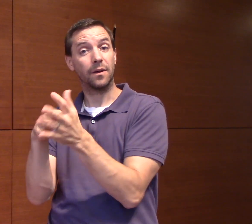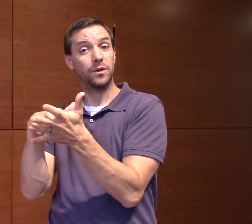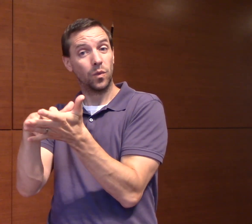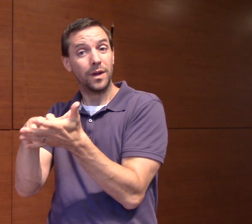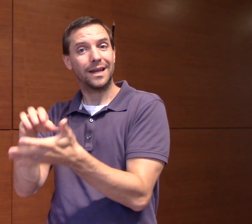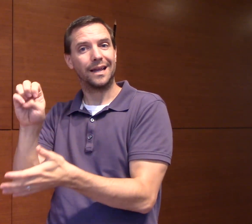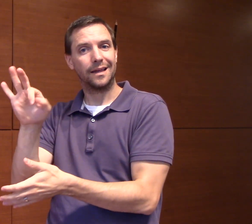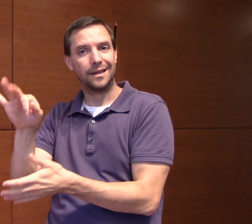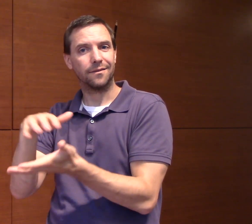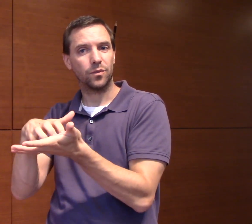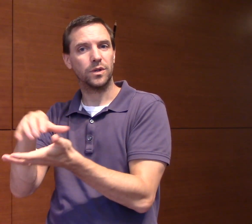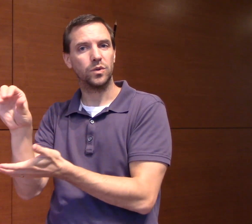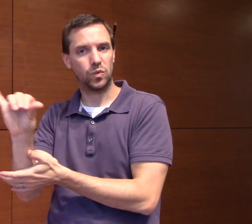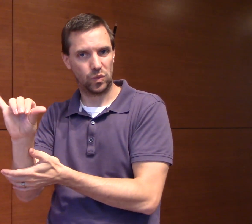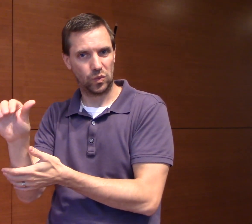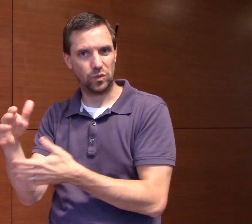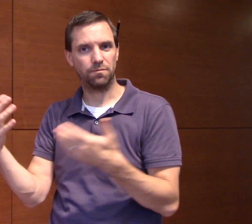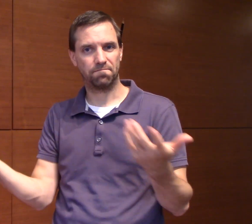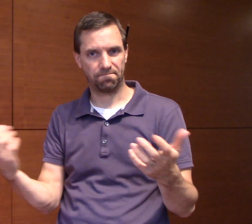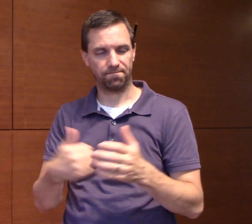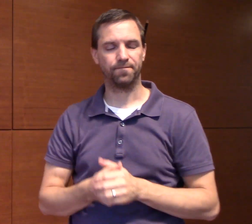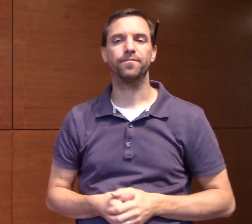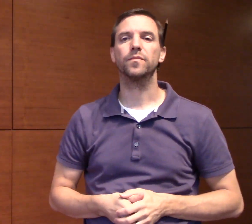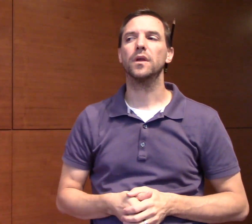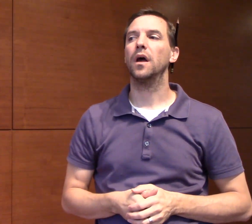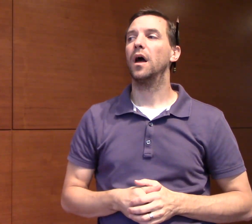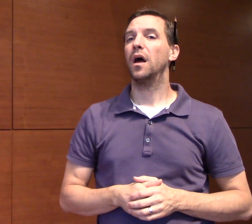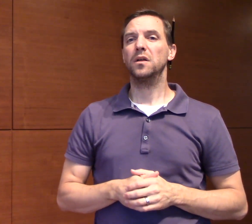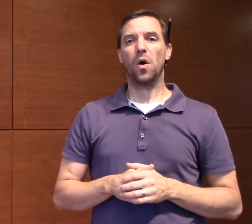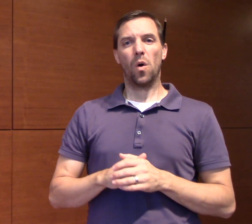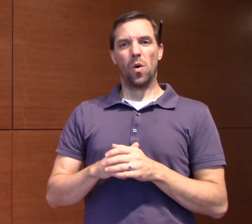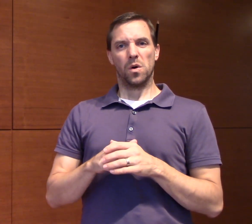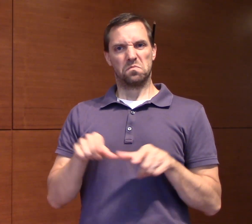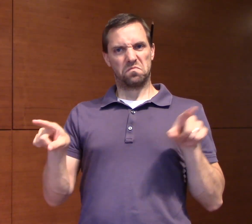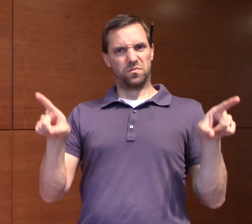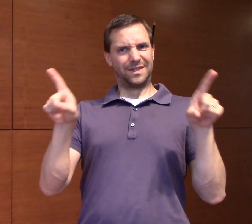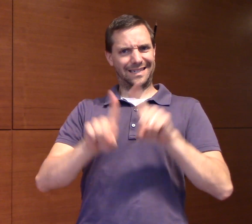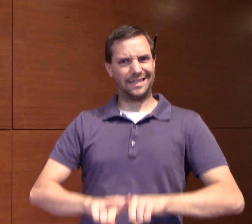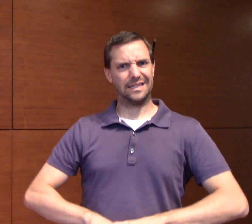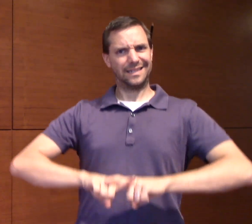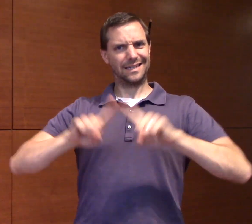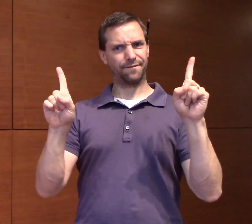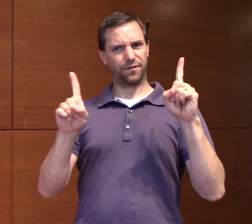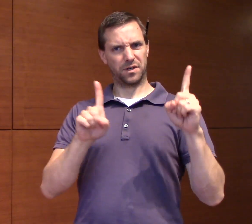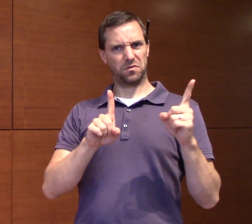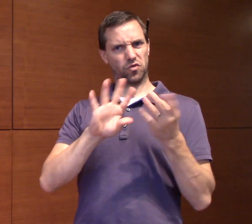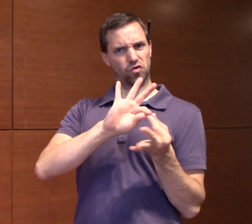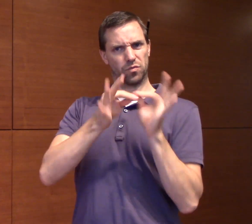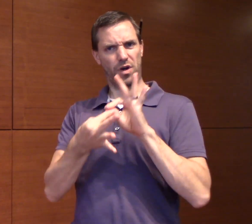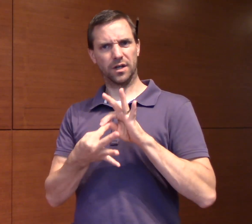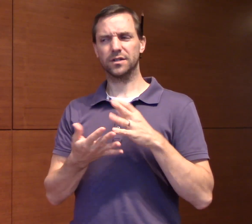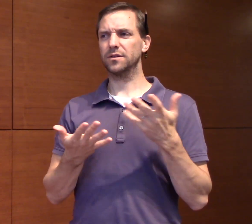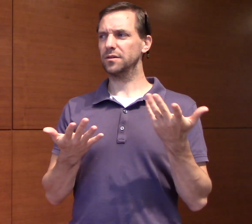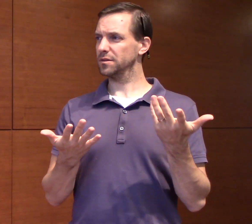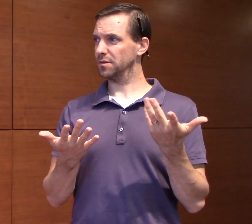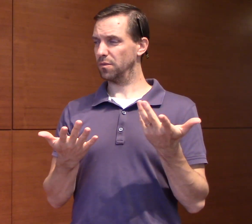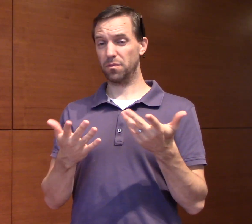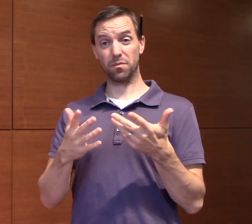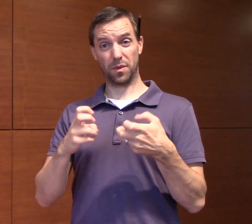function. Whether in speech or sign, that the establishment of a strong first language foundation is necessary for healthy, robust executive